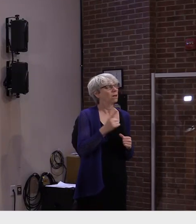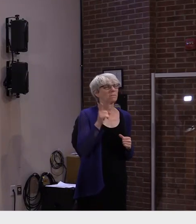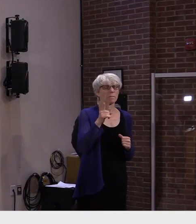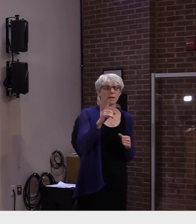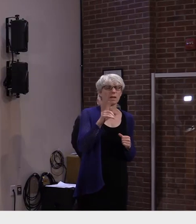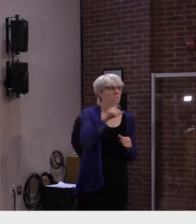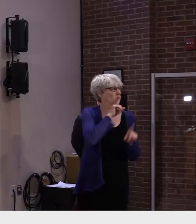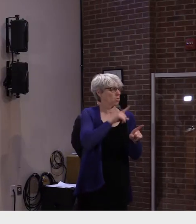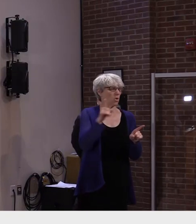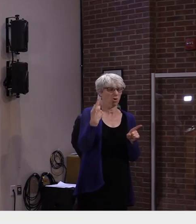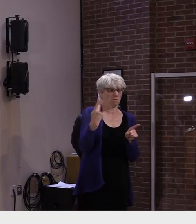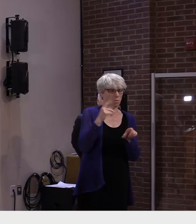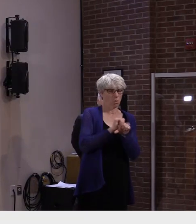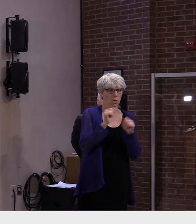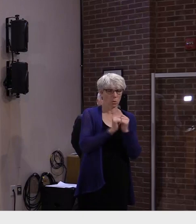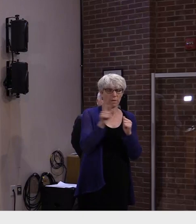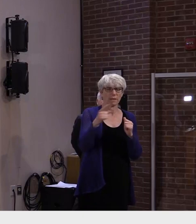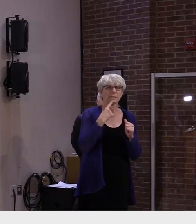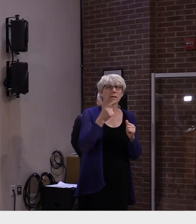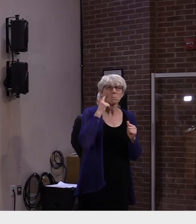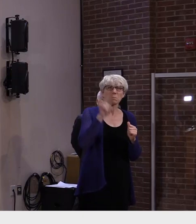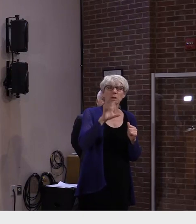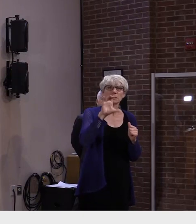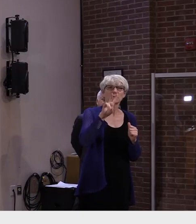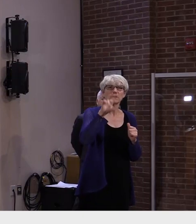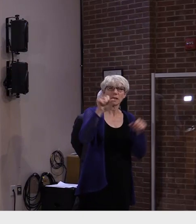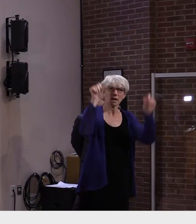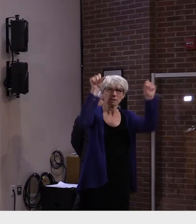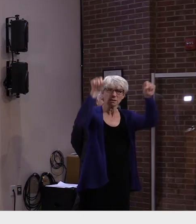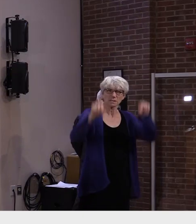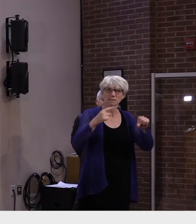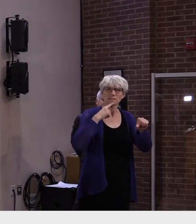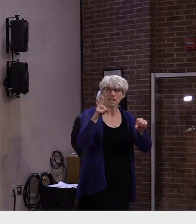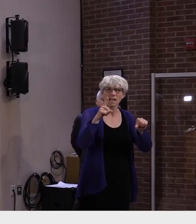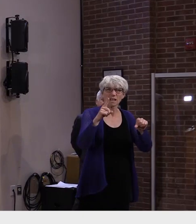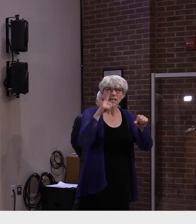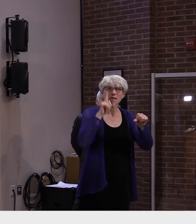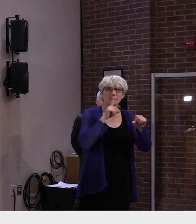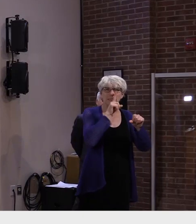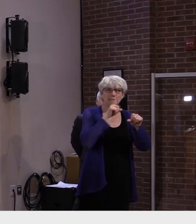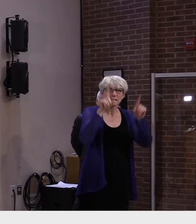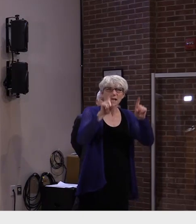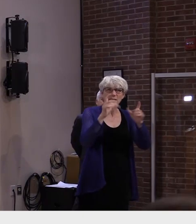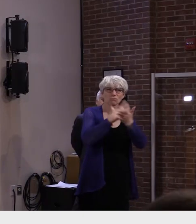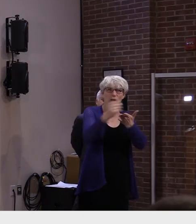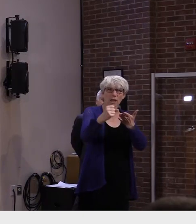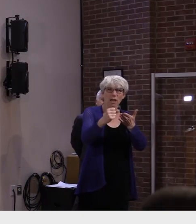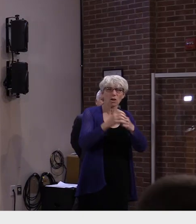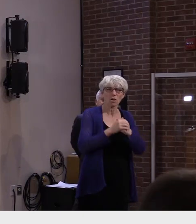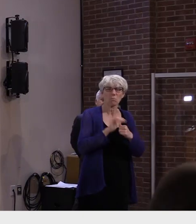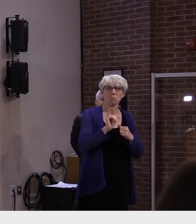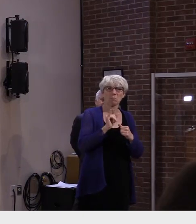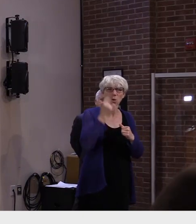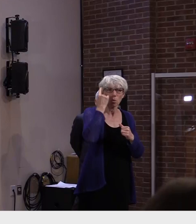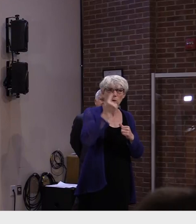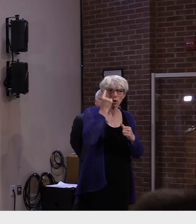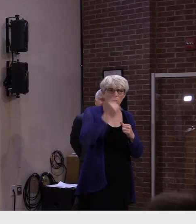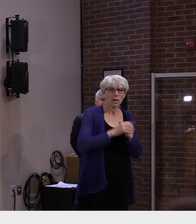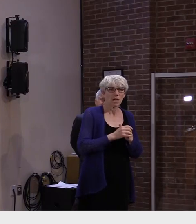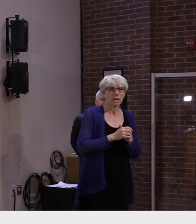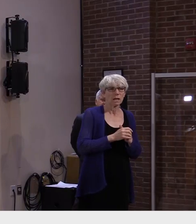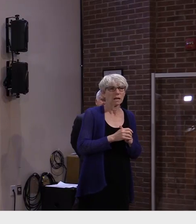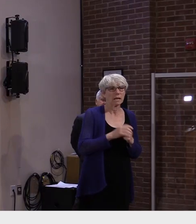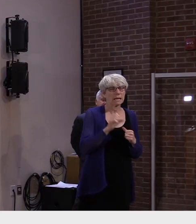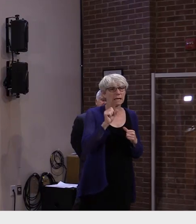saying they were all out of those at-home tests. She was wondering if post-vaccines, or I guess not post-vaccines, but at this stage